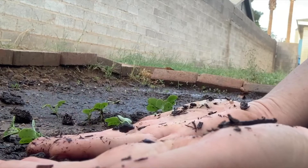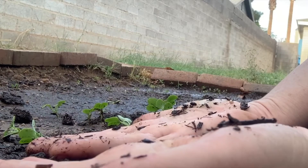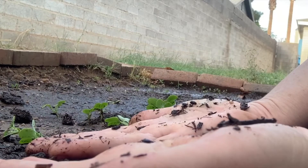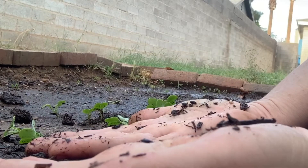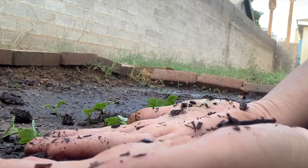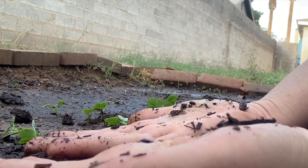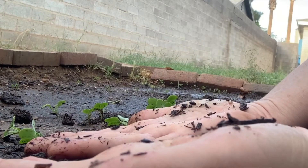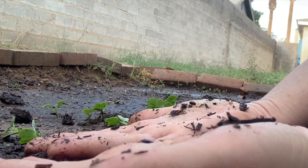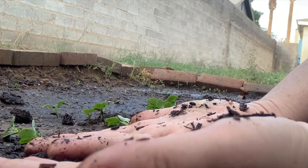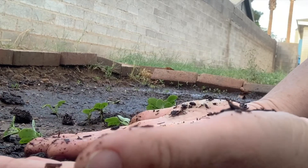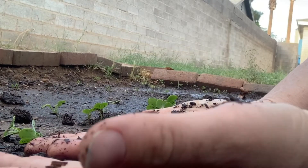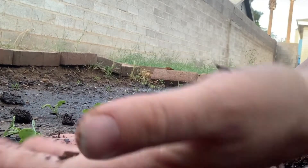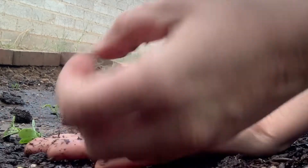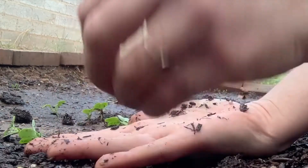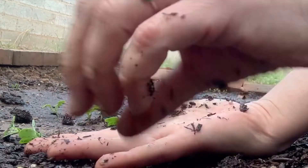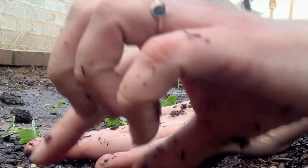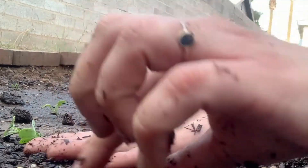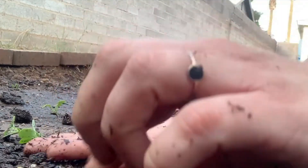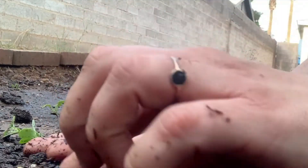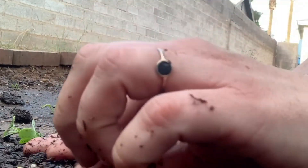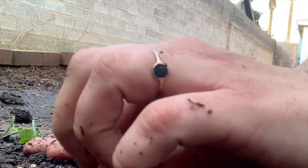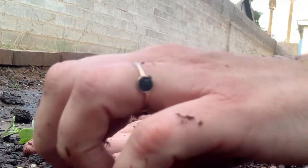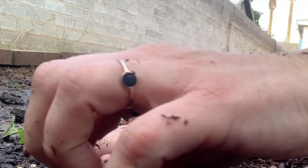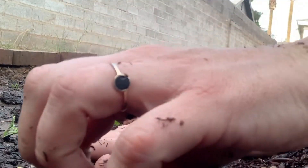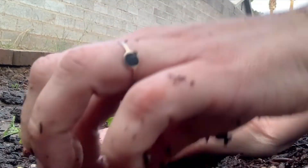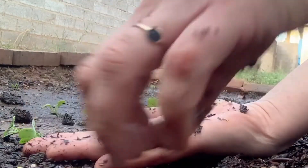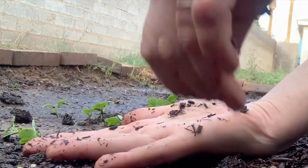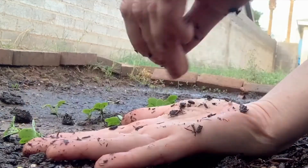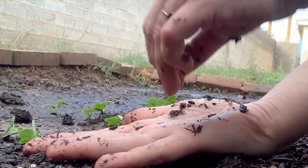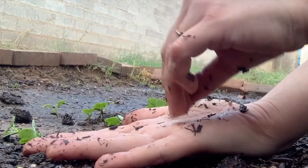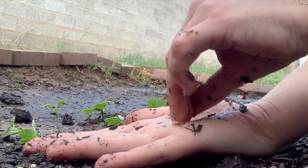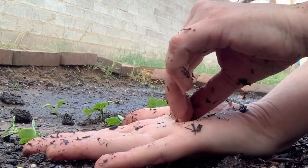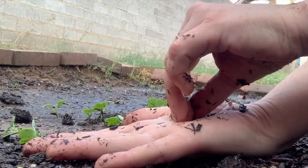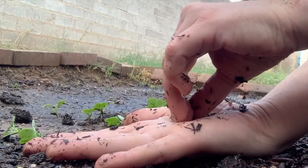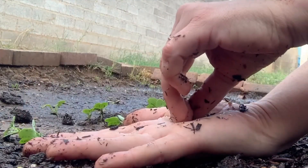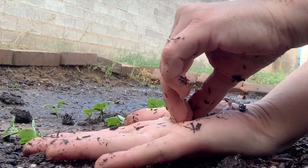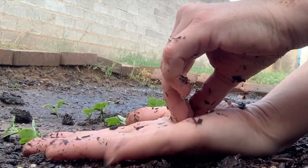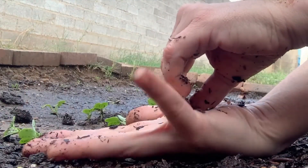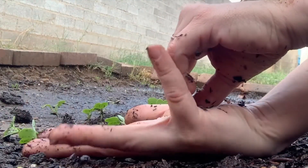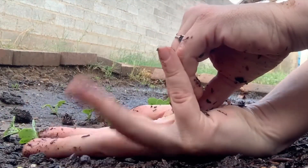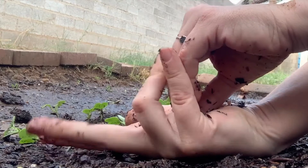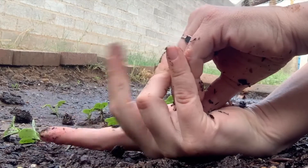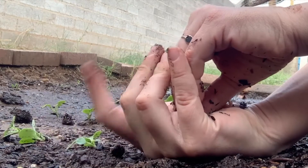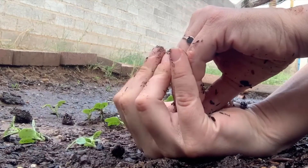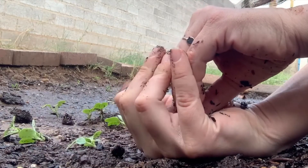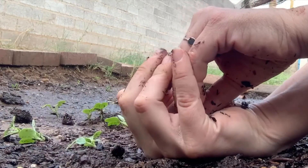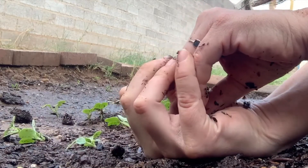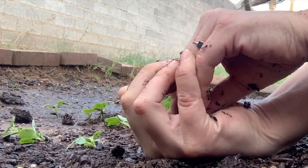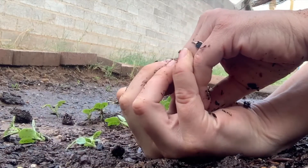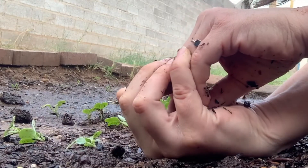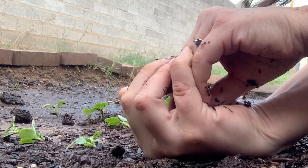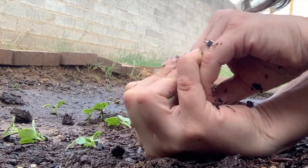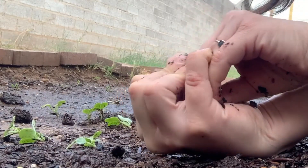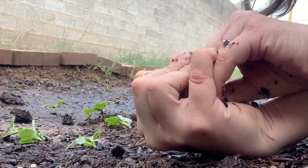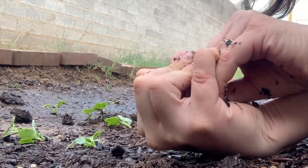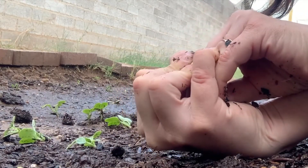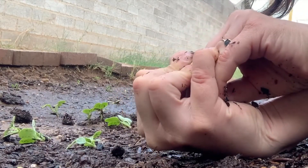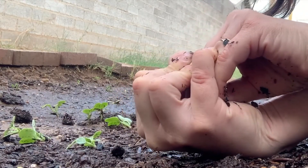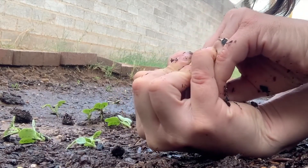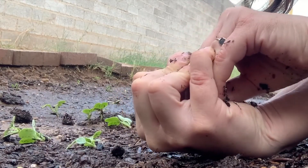nourishment we could and our plants died anyway because sometimes that happens because it was